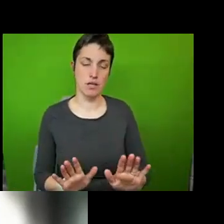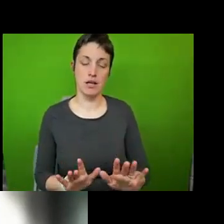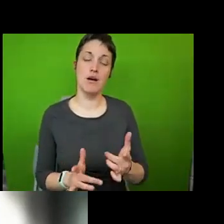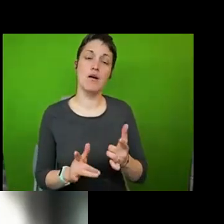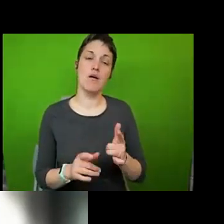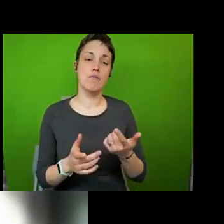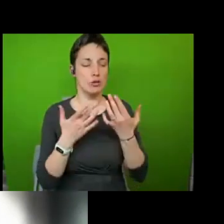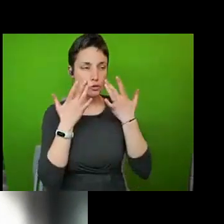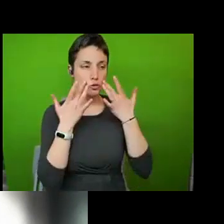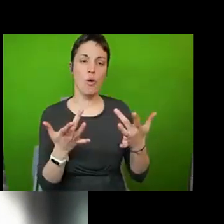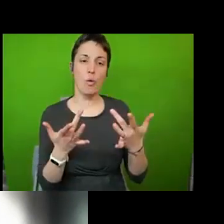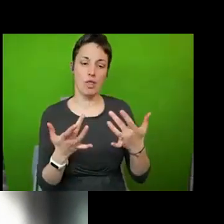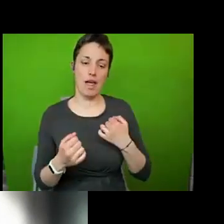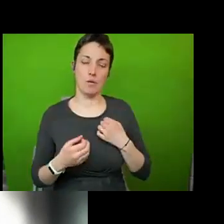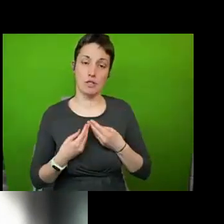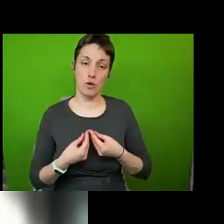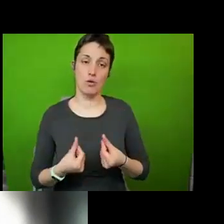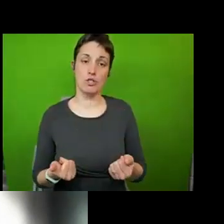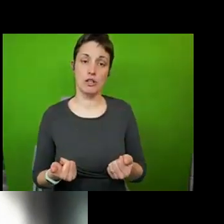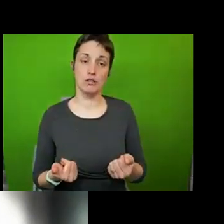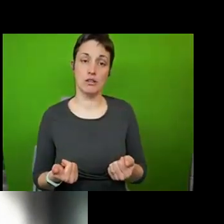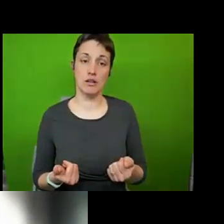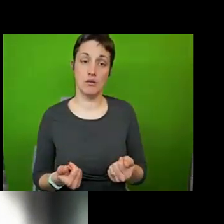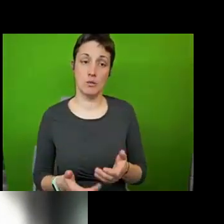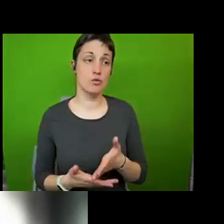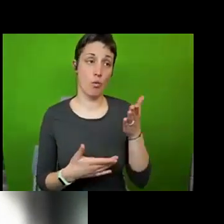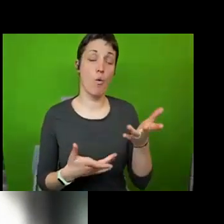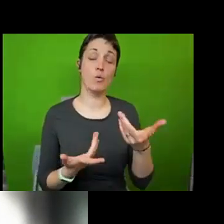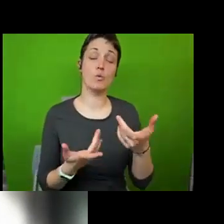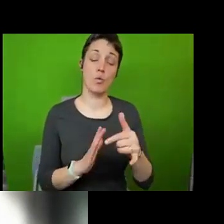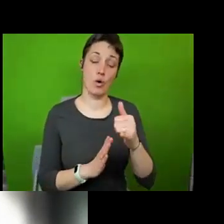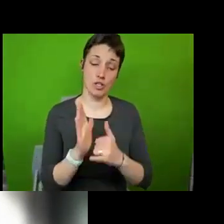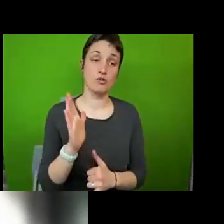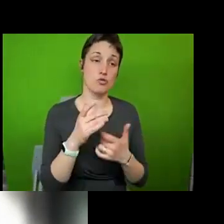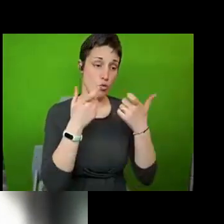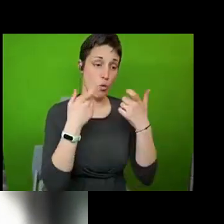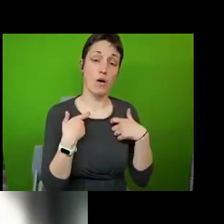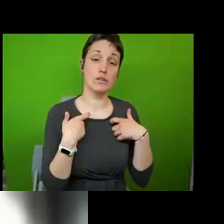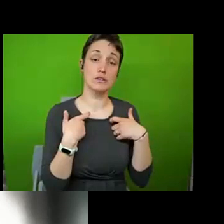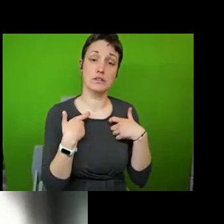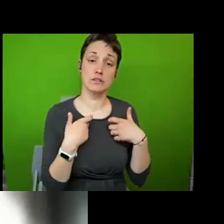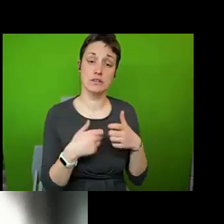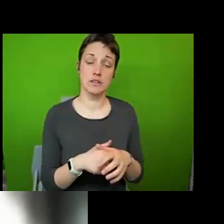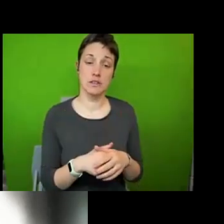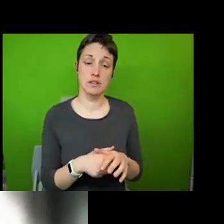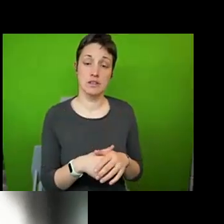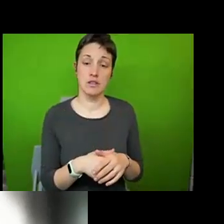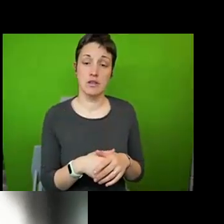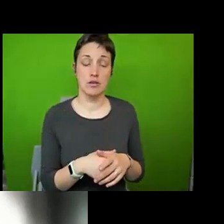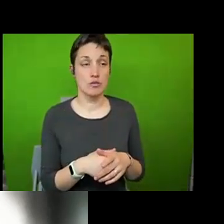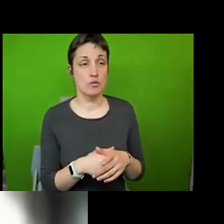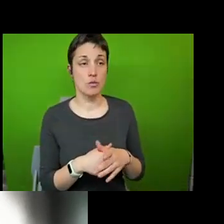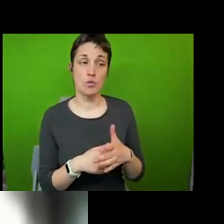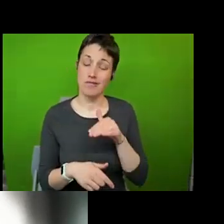our solution at the end was to go to the constitutional court and have a judgment all the way up to convince the local